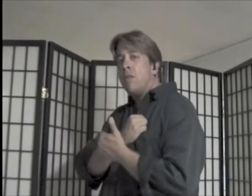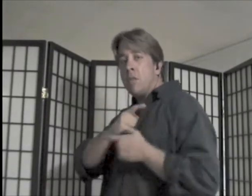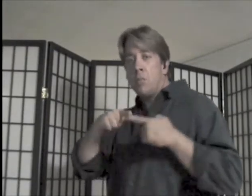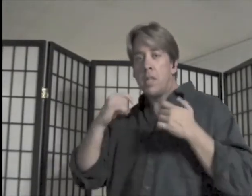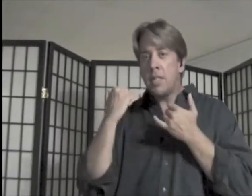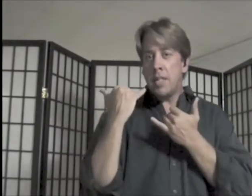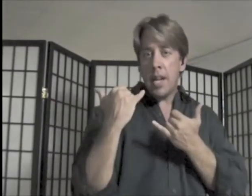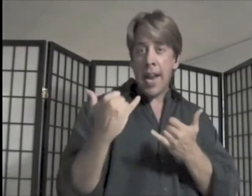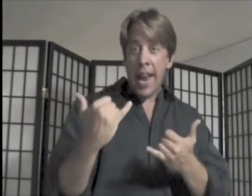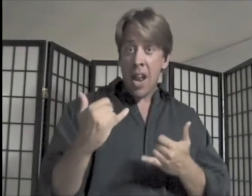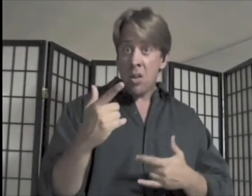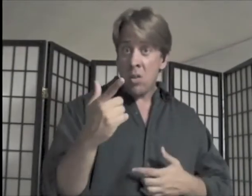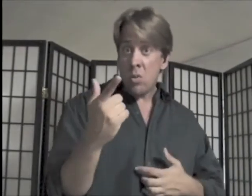make a memory